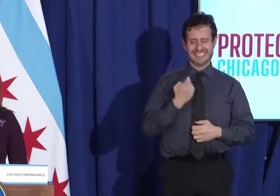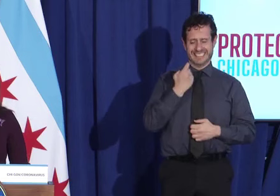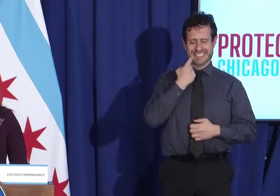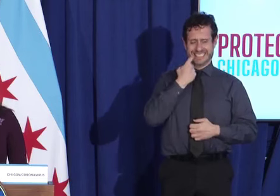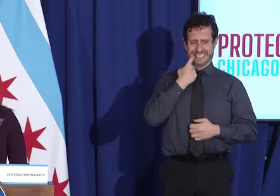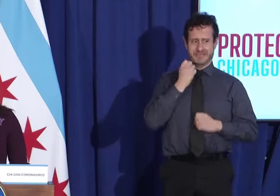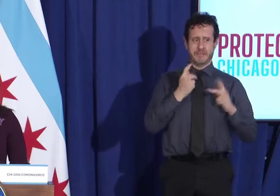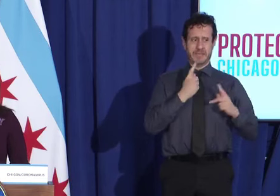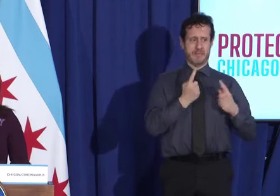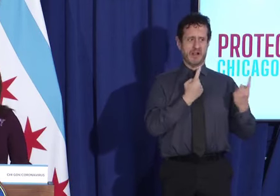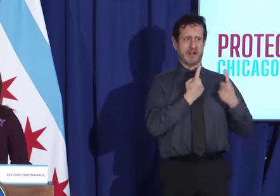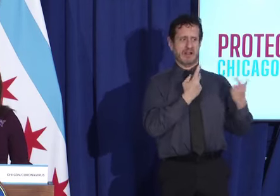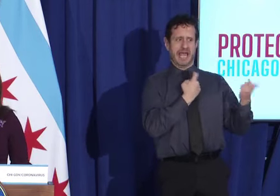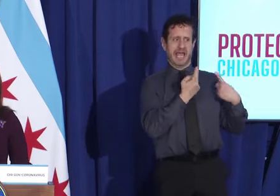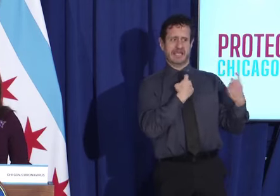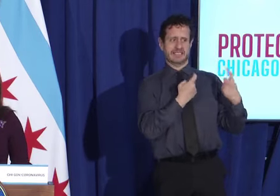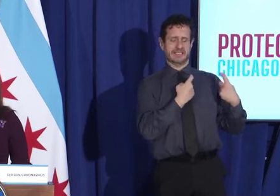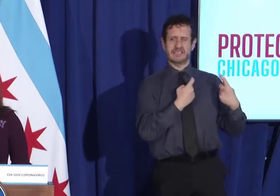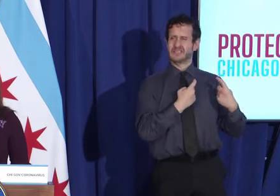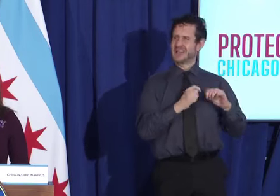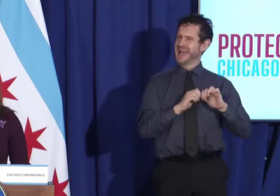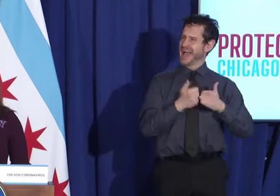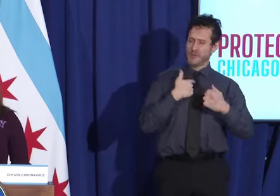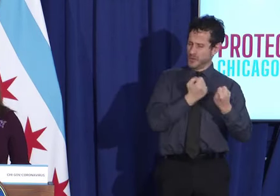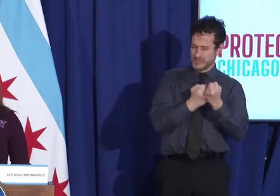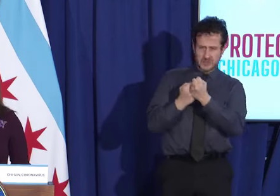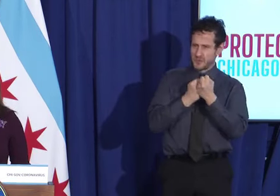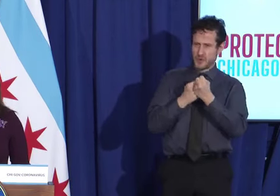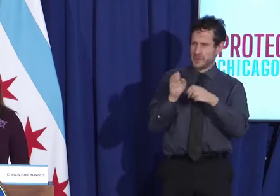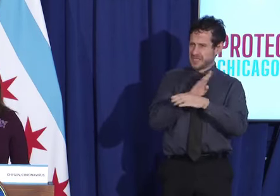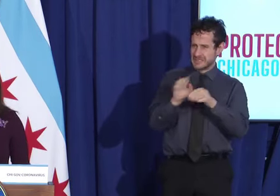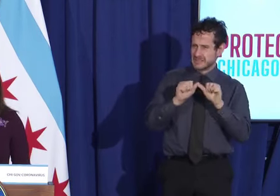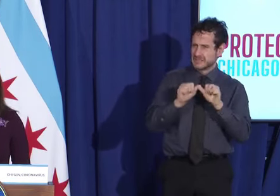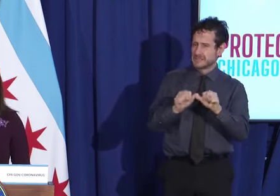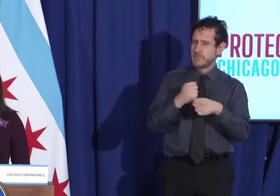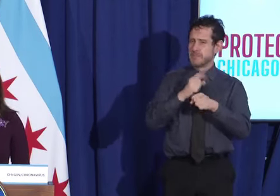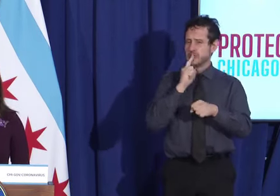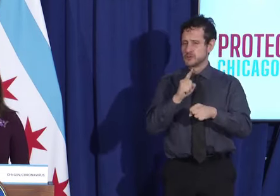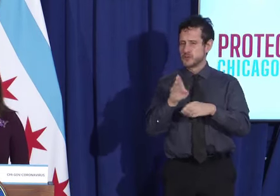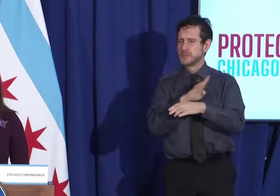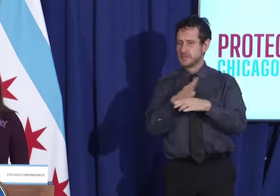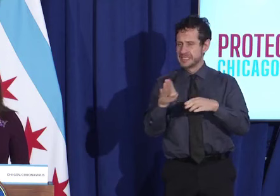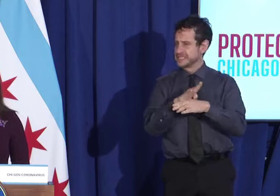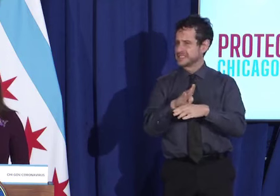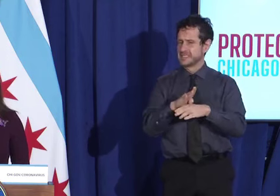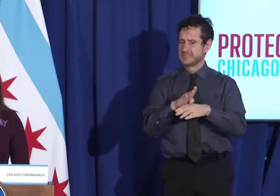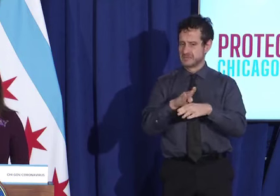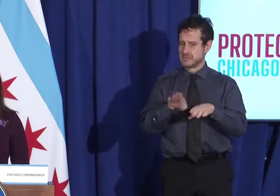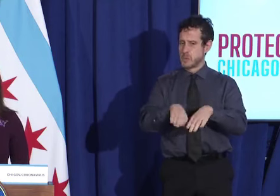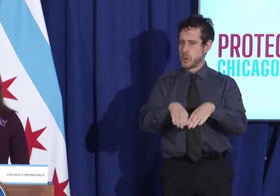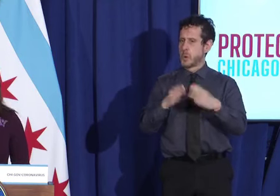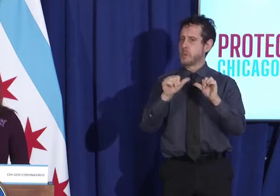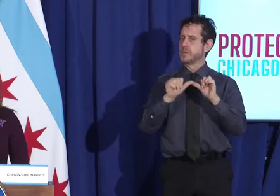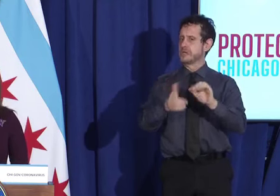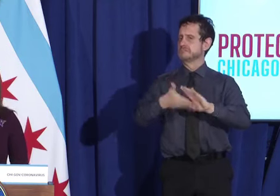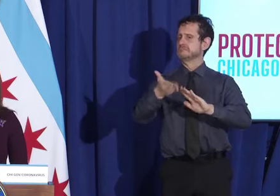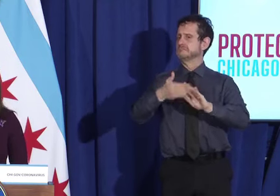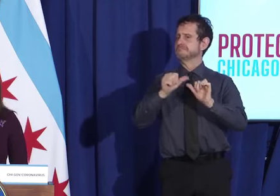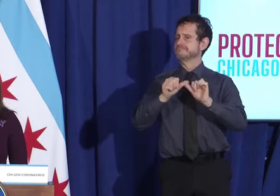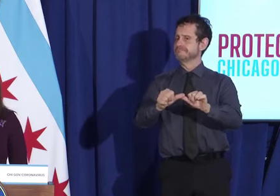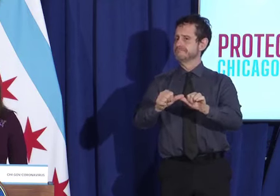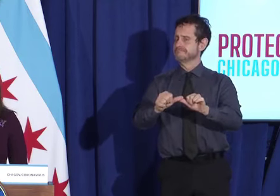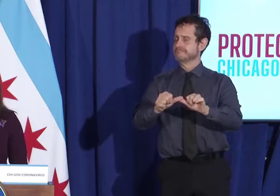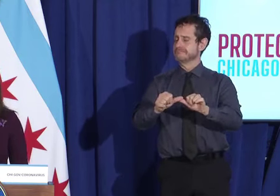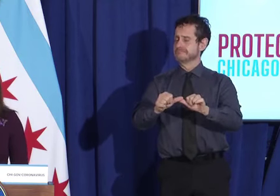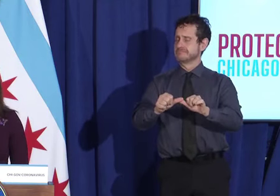questions about how do we continue to support businesses and ensure that they basically make it